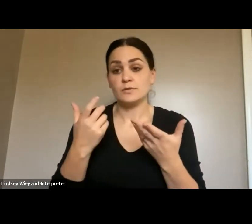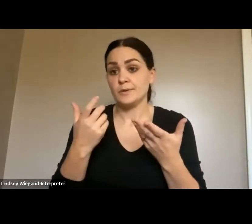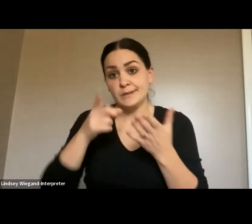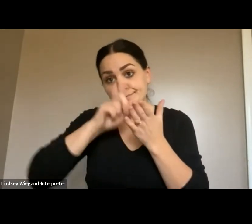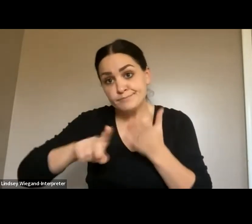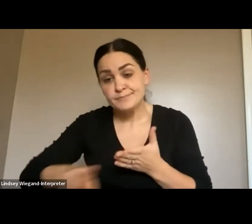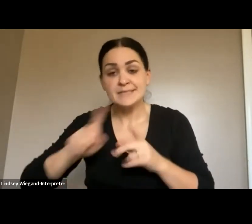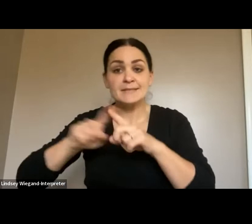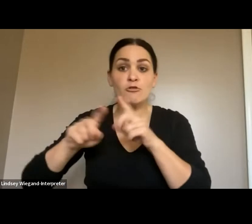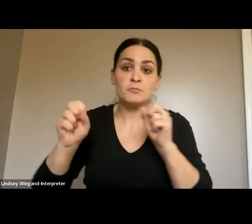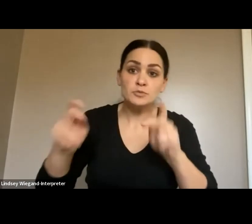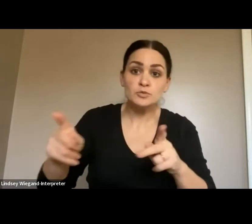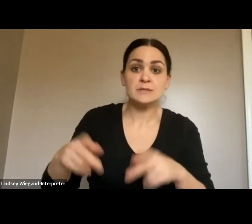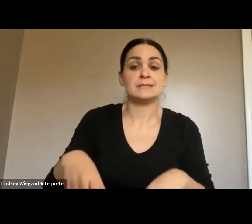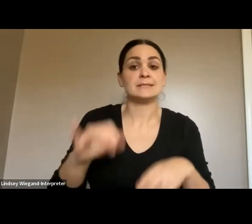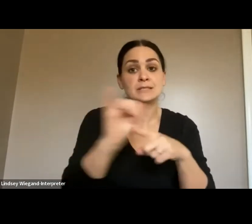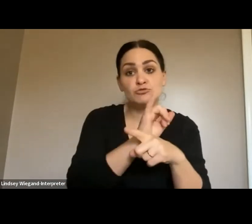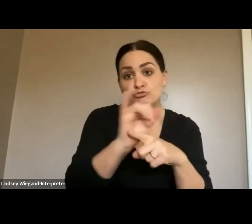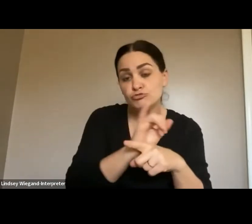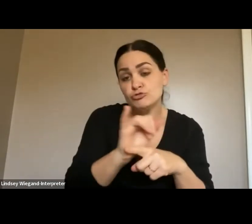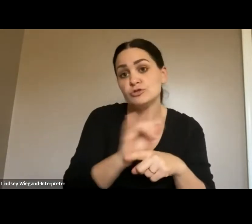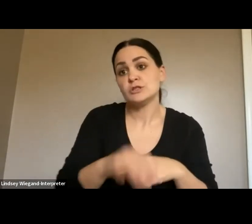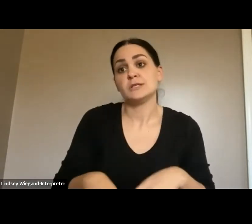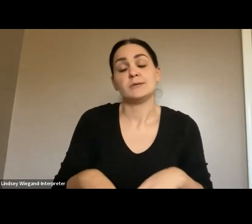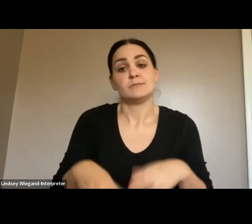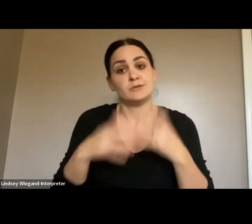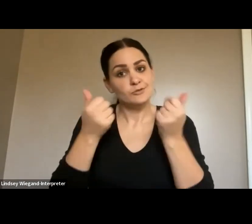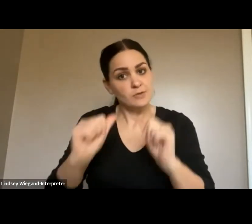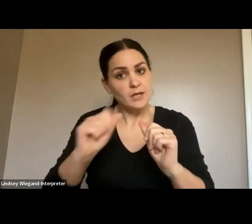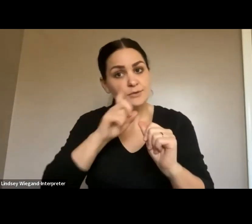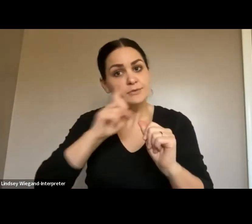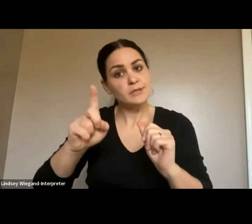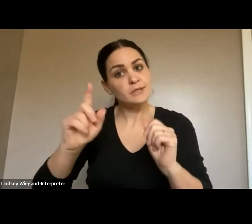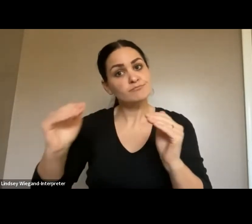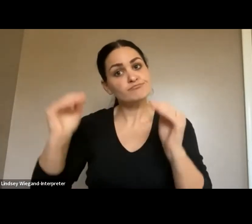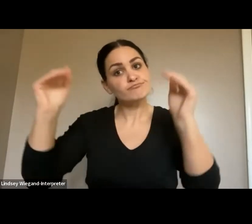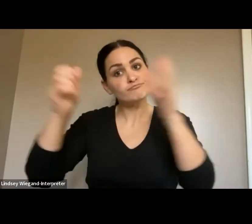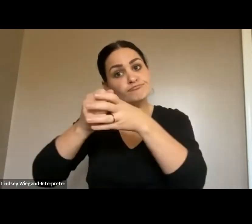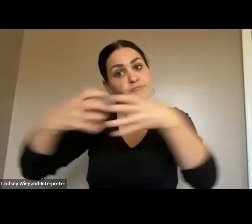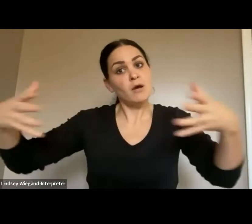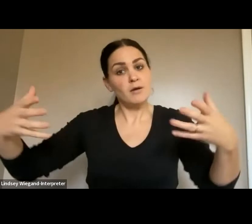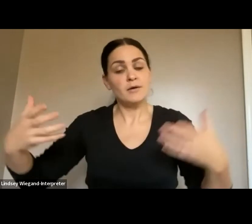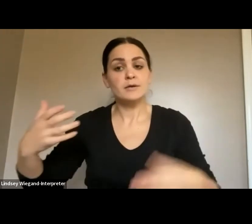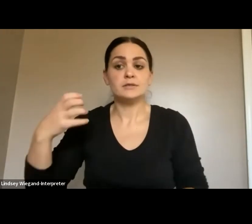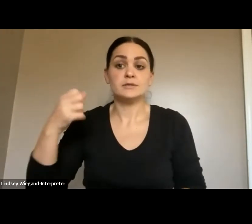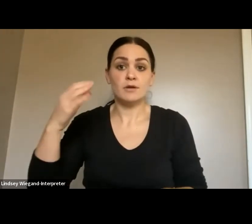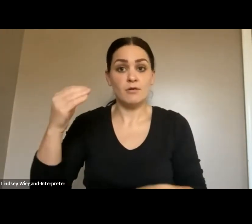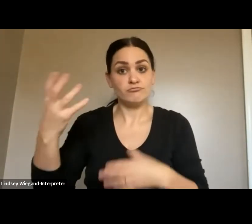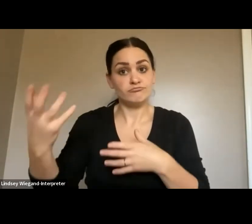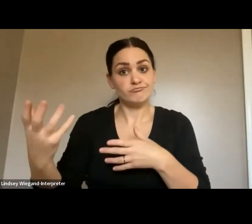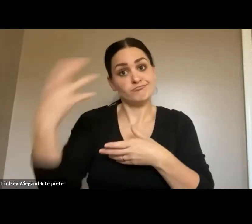internships. We're going to really try to bring this to the next level. So, let's take this one and throw it in the mix.